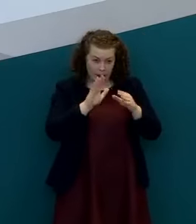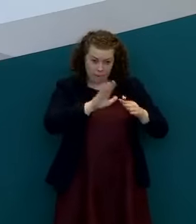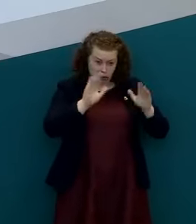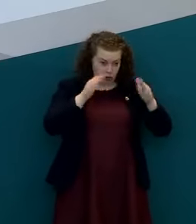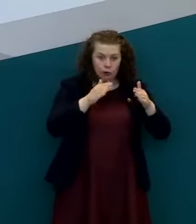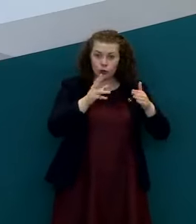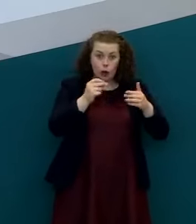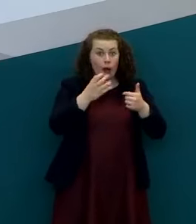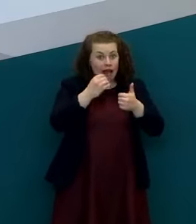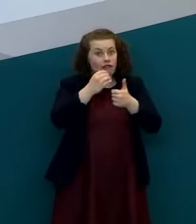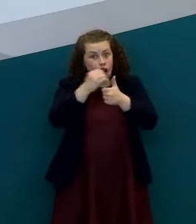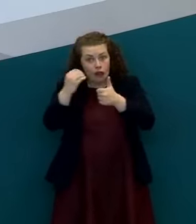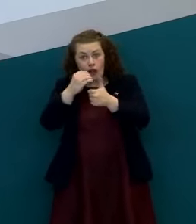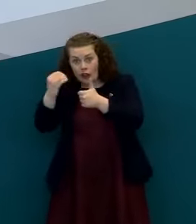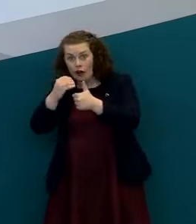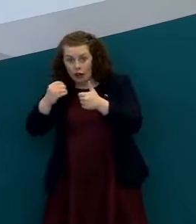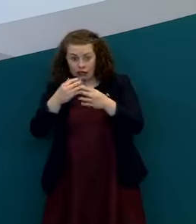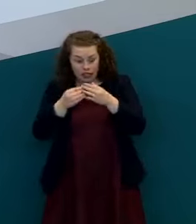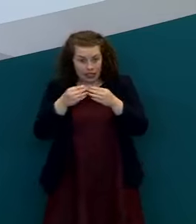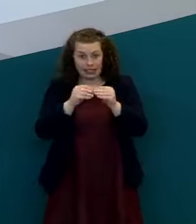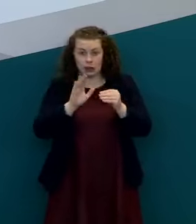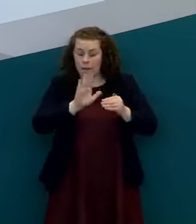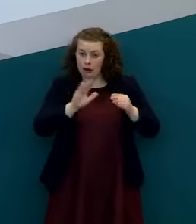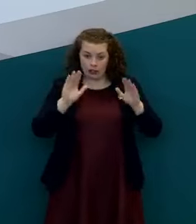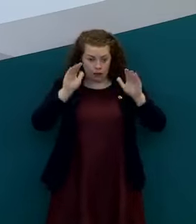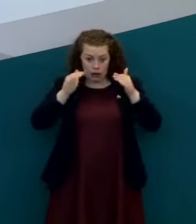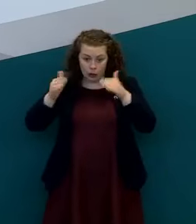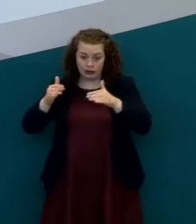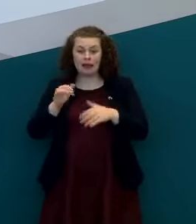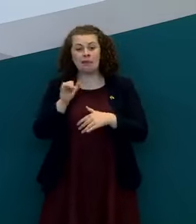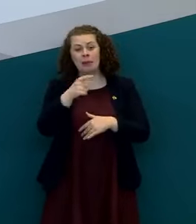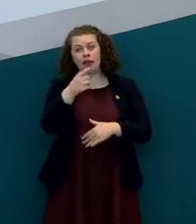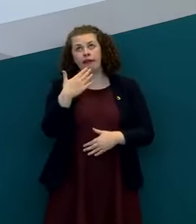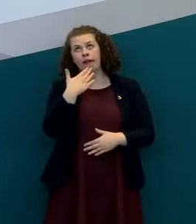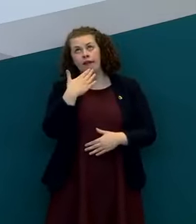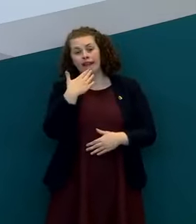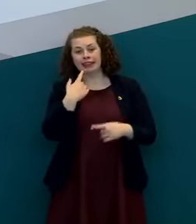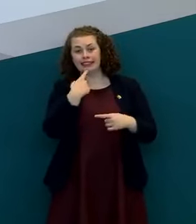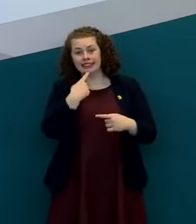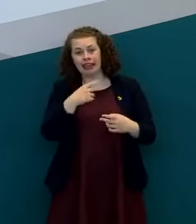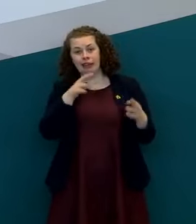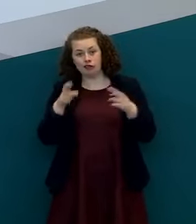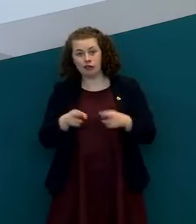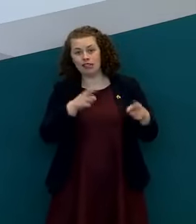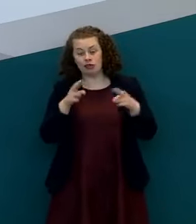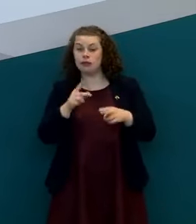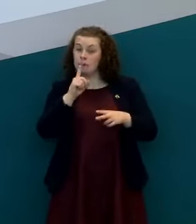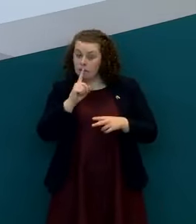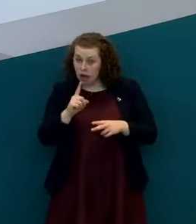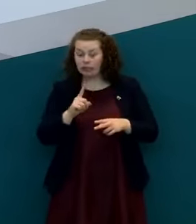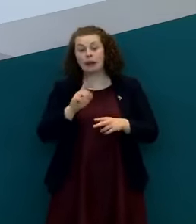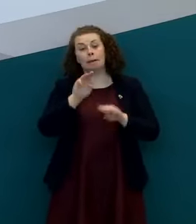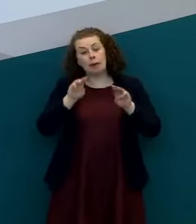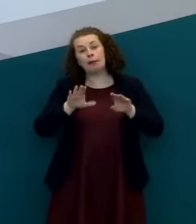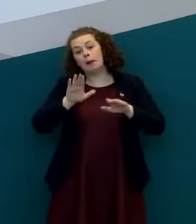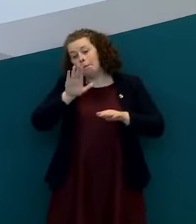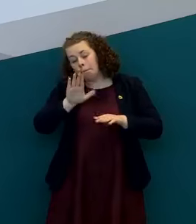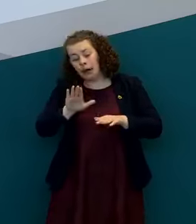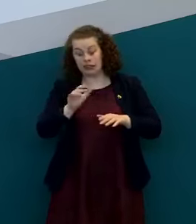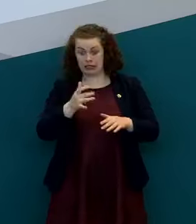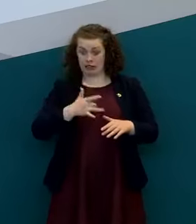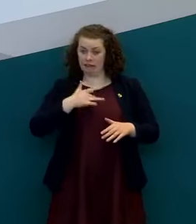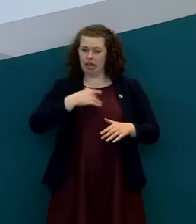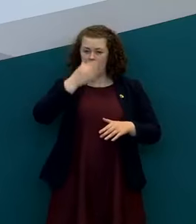doesn't obscure as i've said many times before and you're probably bored of me saying uh and the importance for individuals of self-isolation when they have symptoms